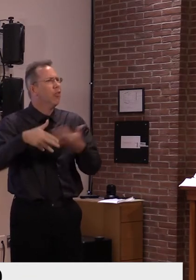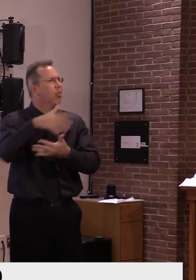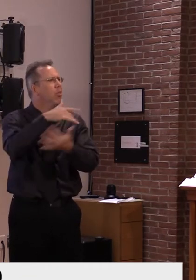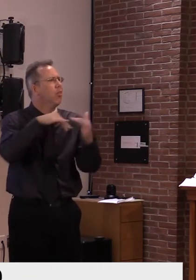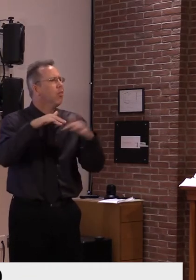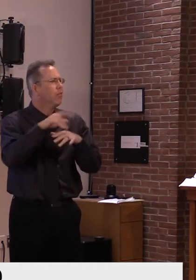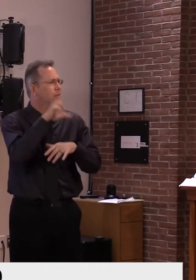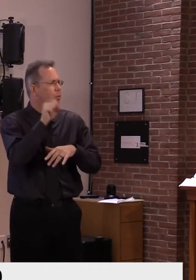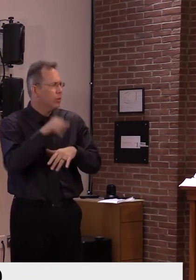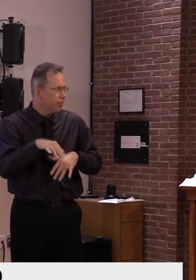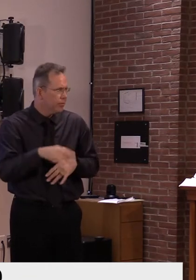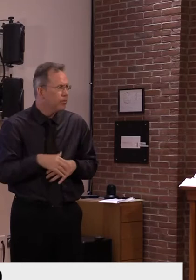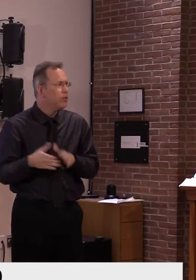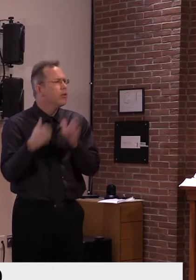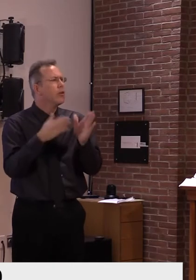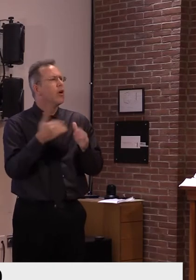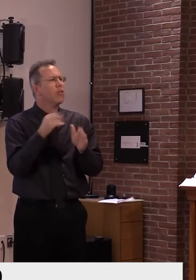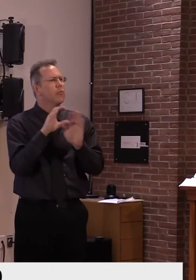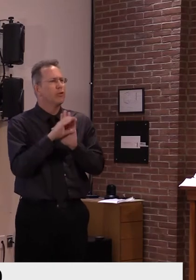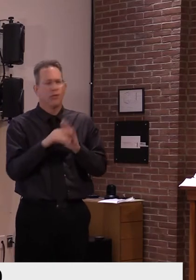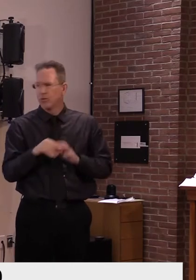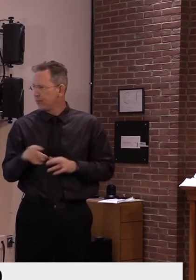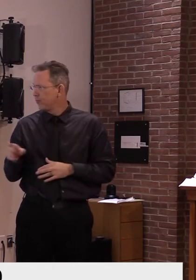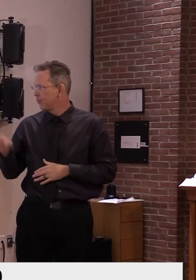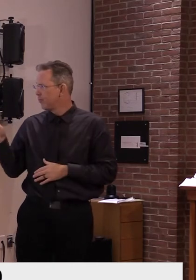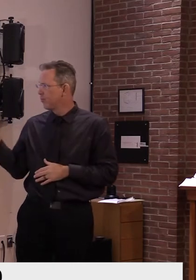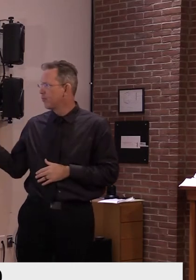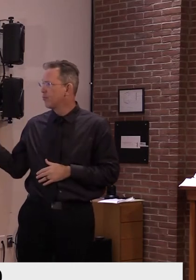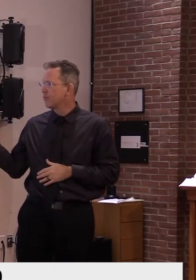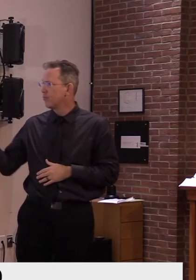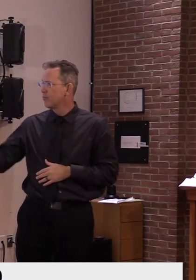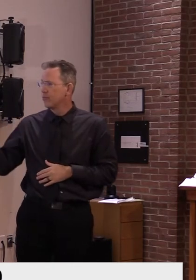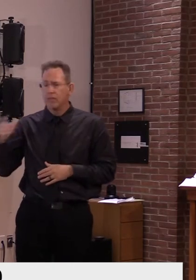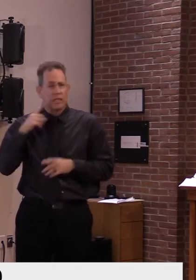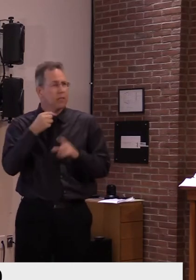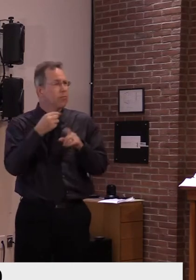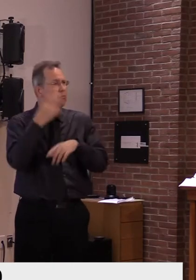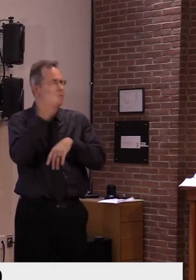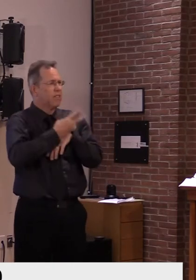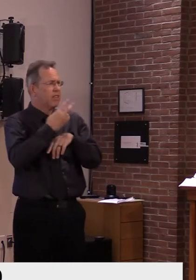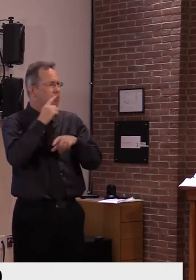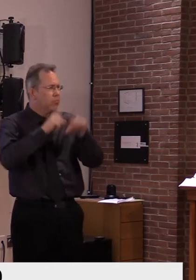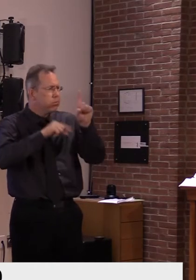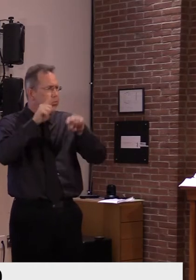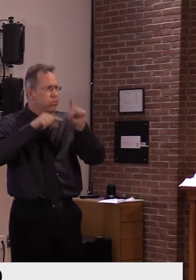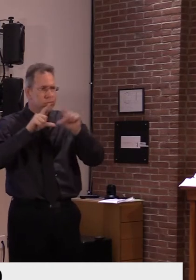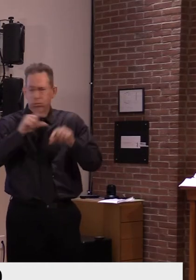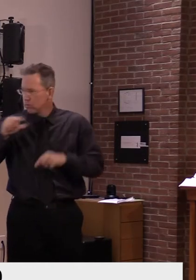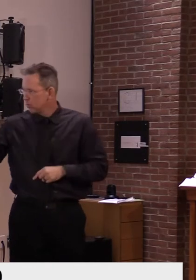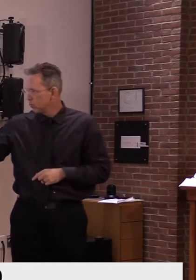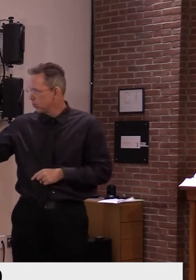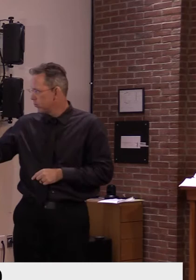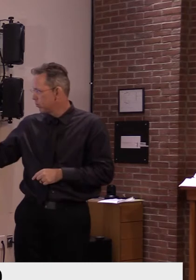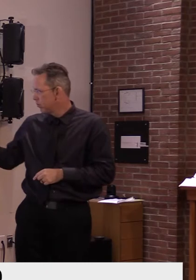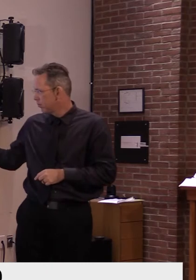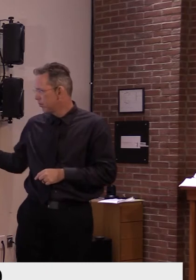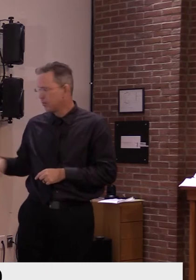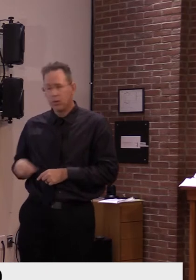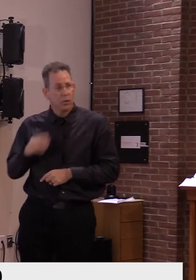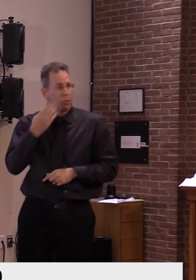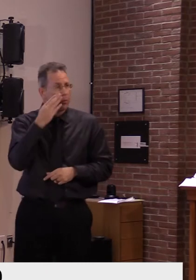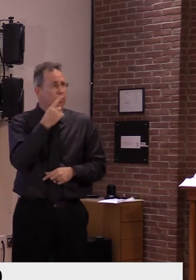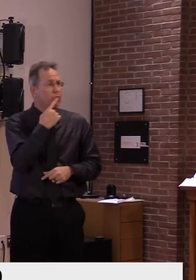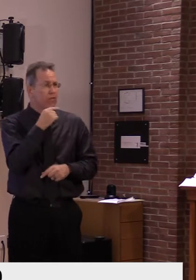our Vermont numbers, I both want to make the comparison to the national data and to the earlier peak that we saw in the spring. You can see that case growth